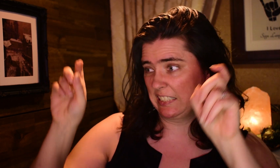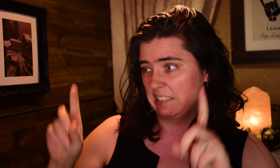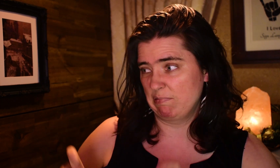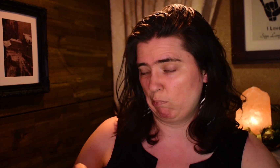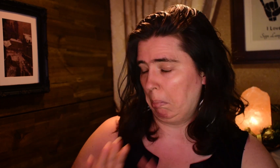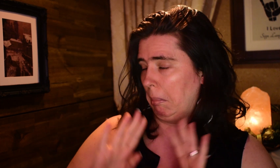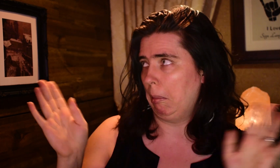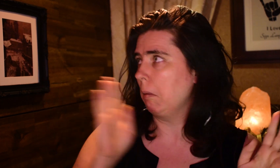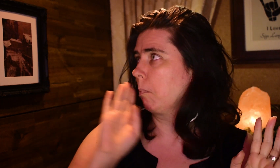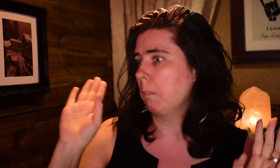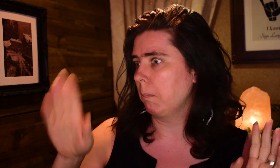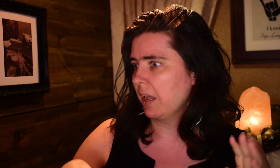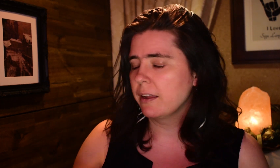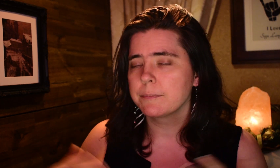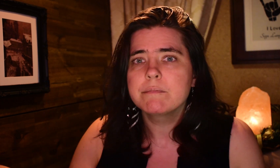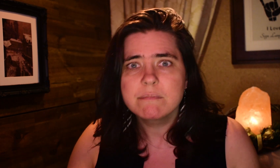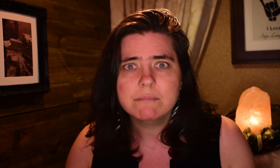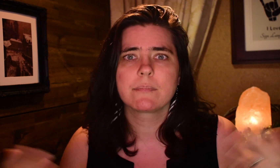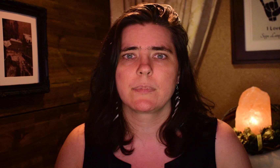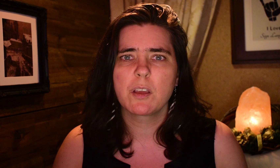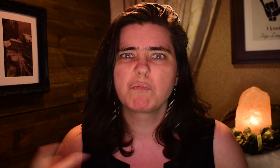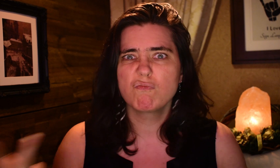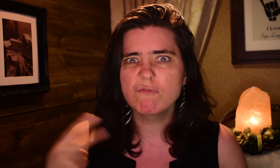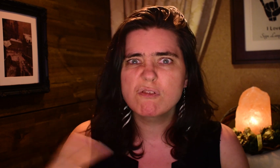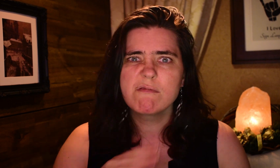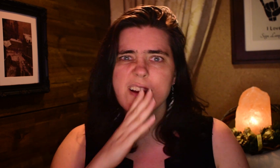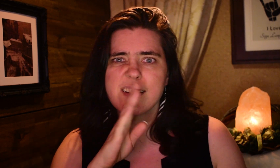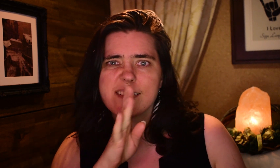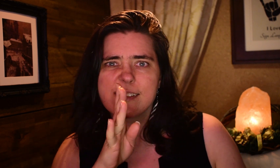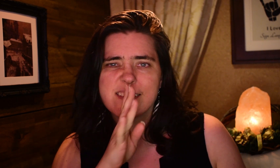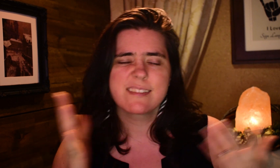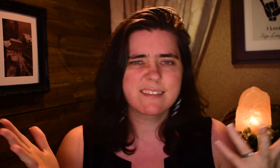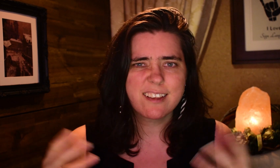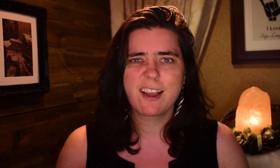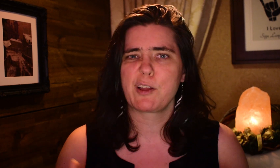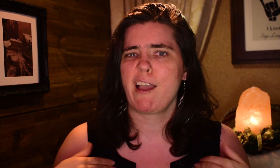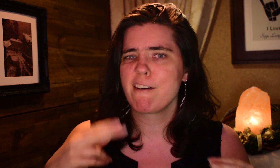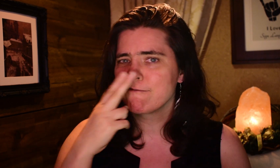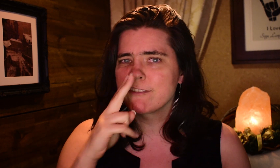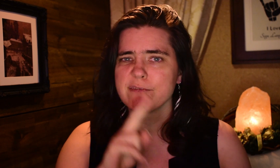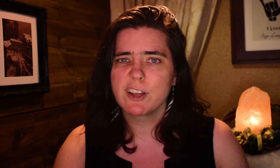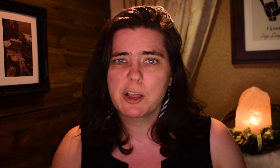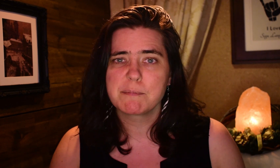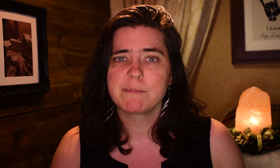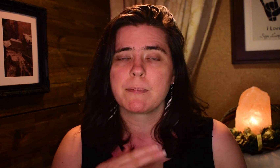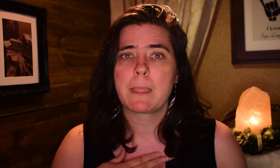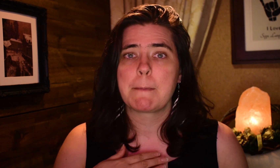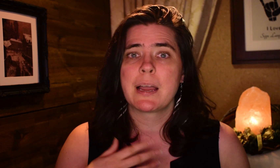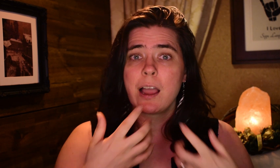A test? No. Bad. Bad. We would talk and have fun.